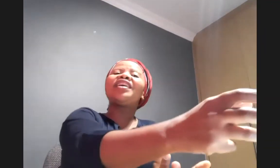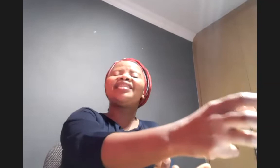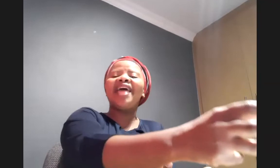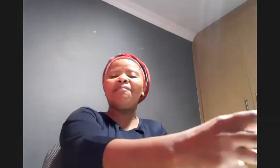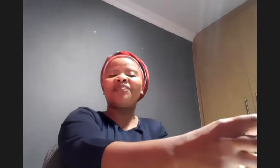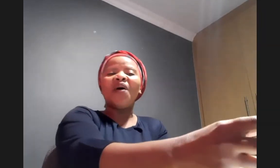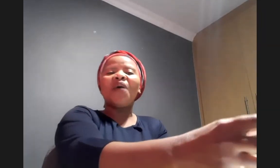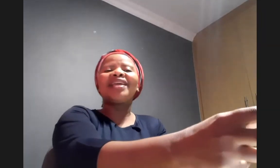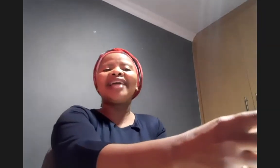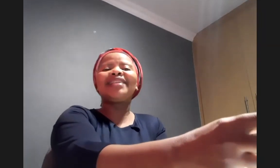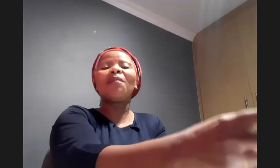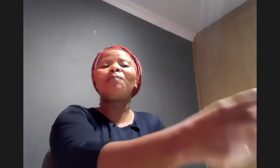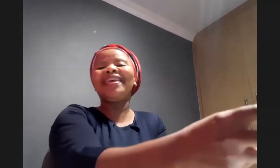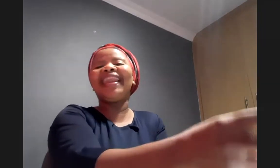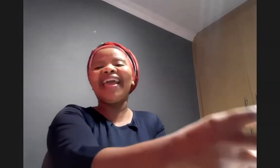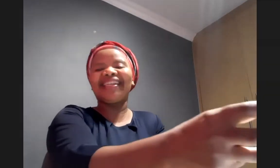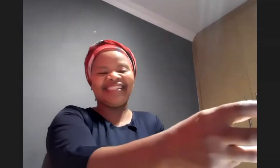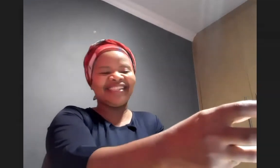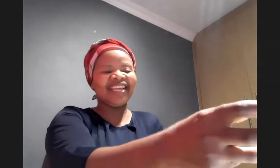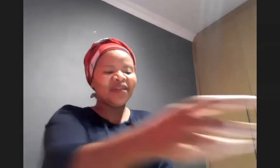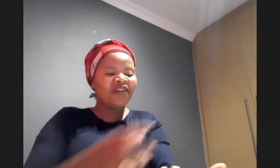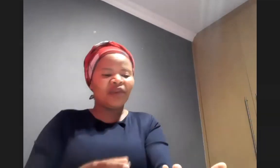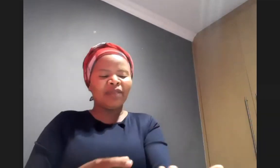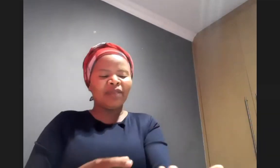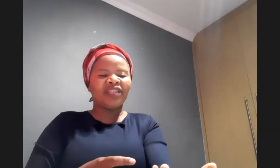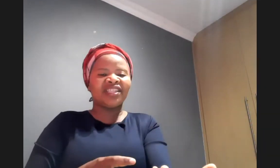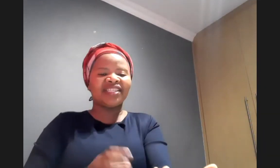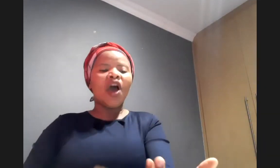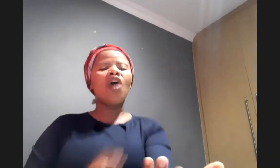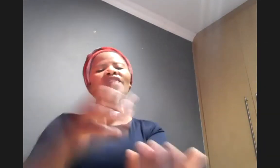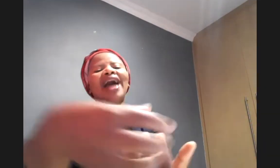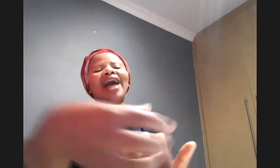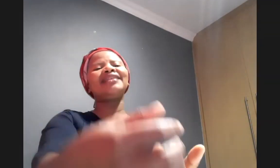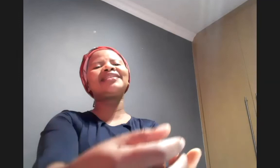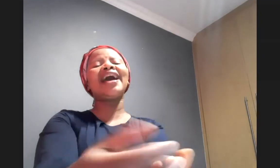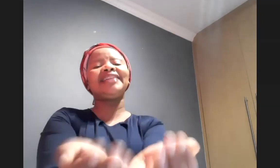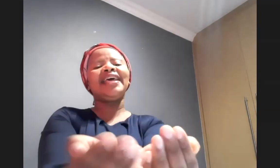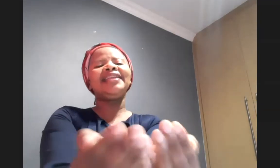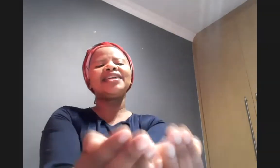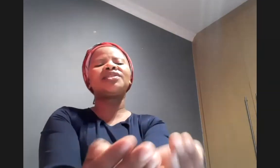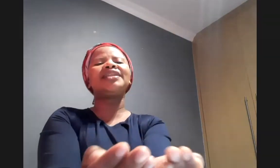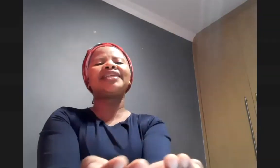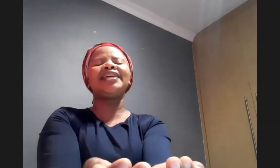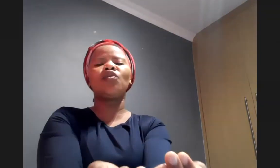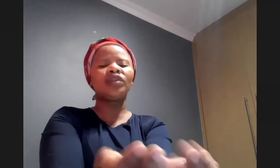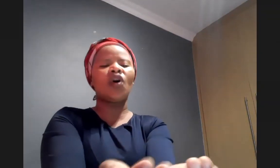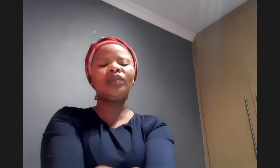them we get to be like jesus i don't know if you can picture this on the other side in this kid who is holding